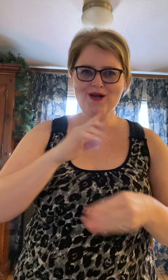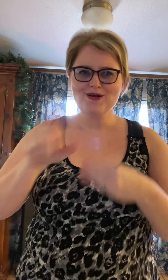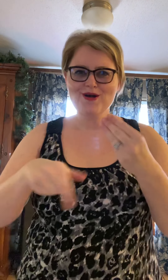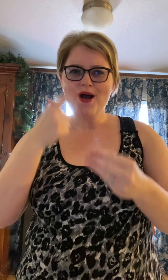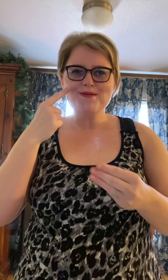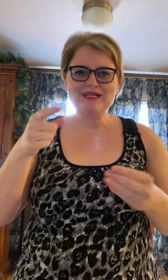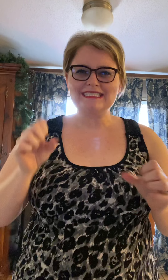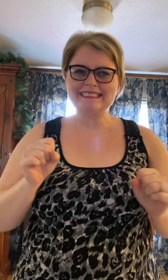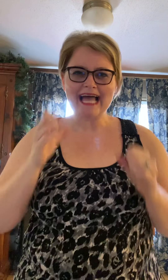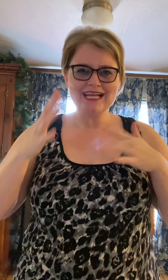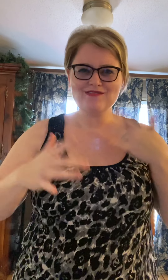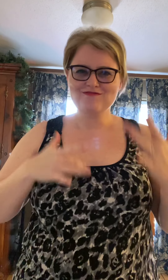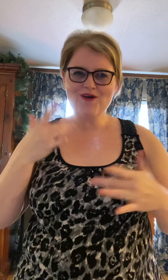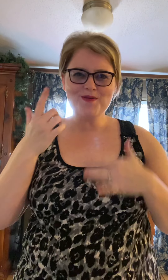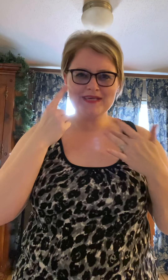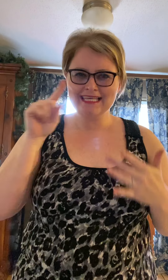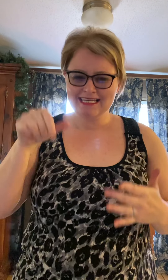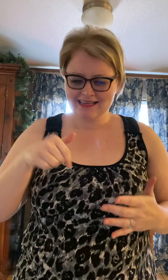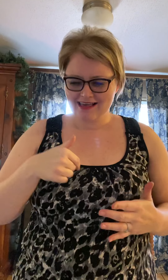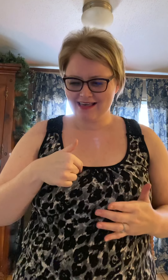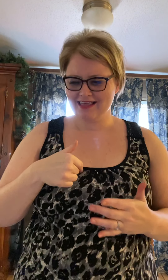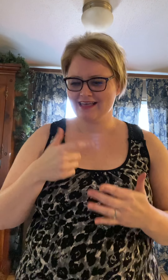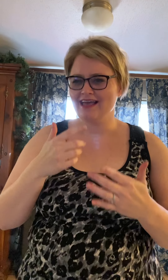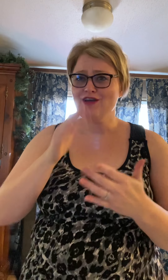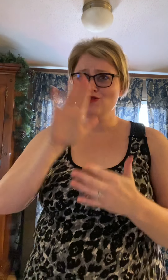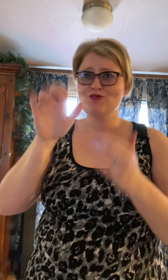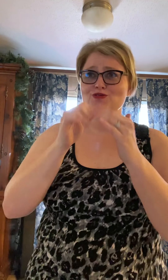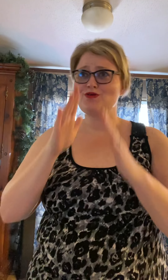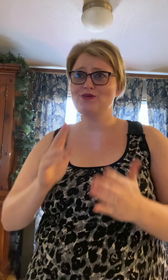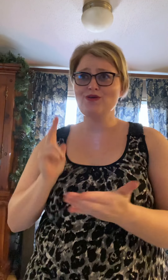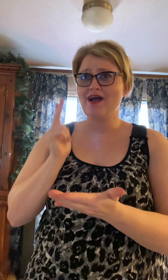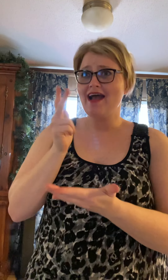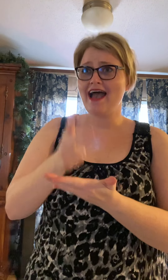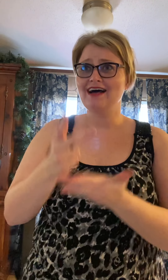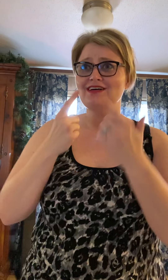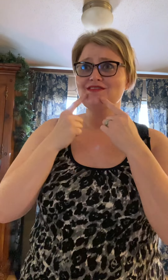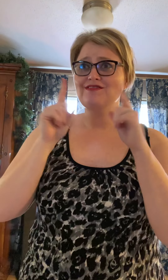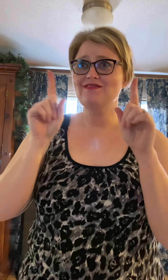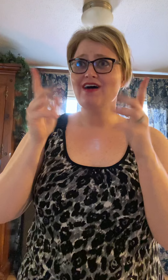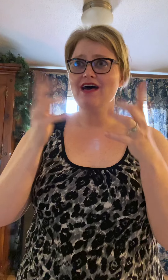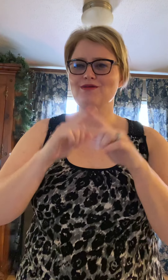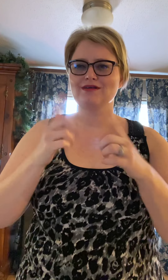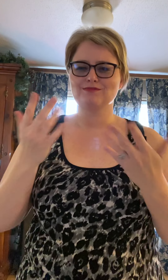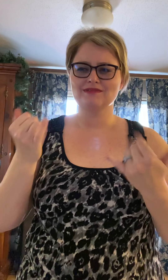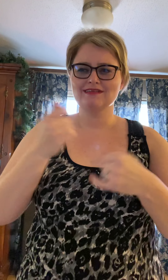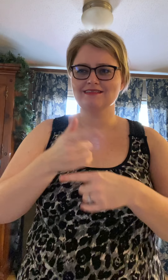so excited for me To finally drive up to your house But today I drove through the